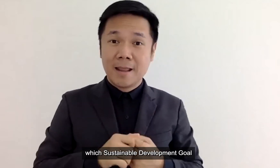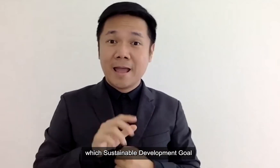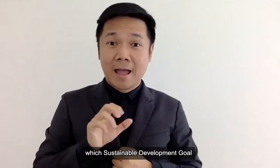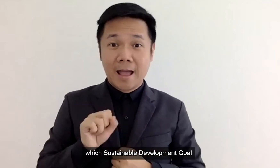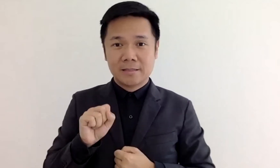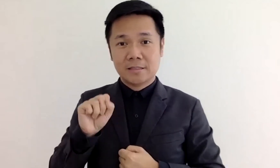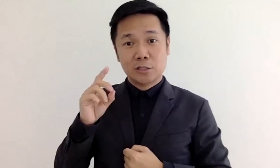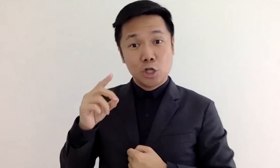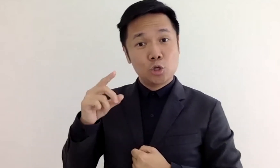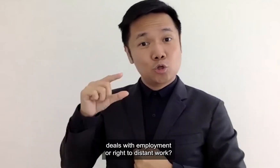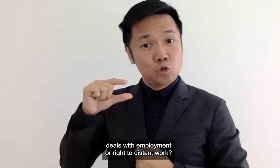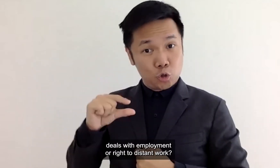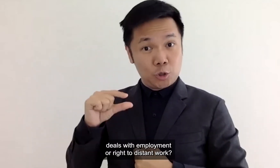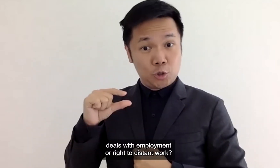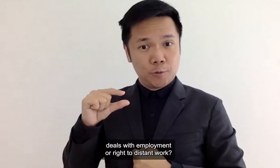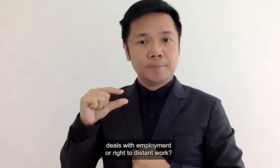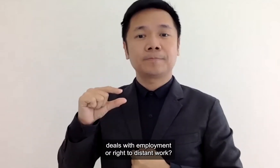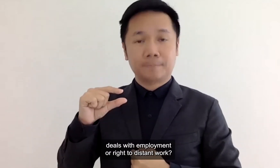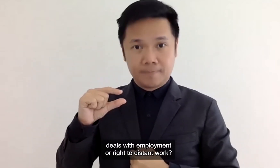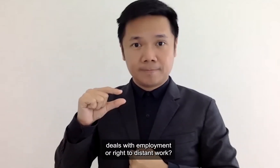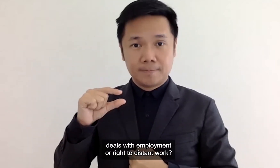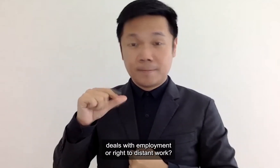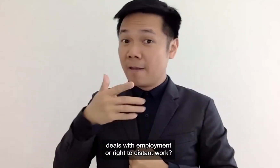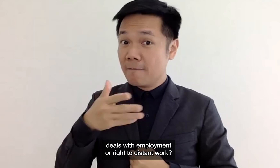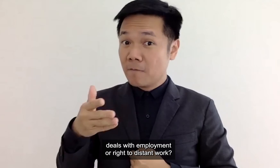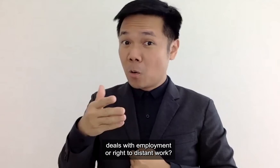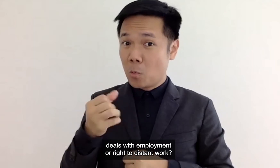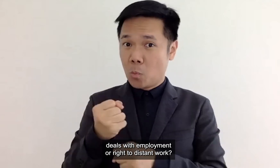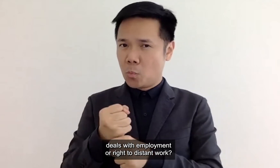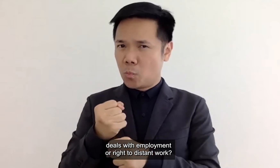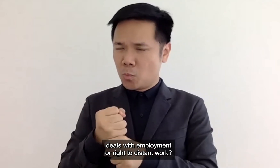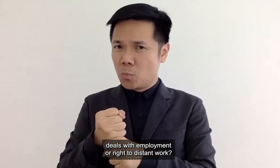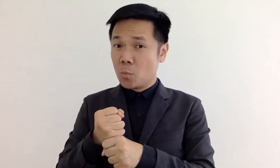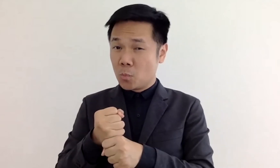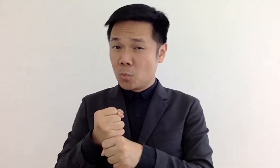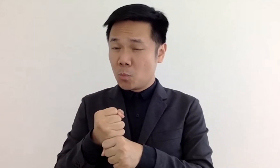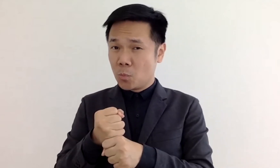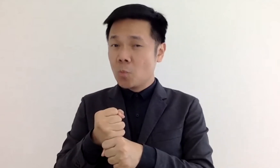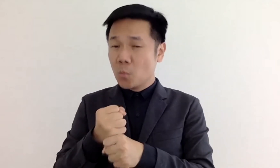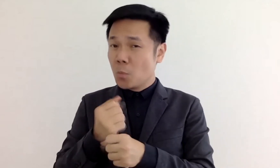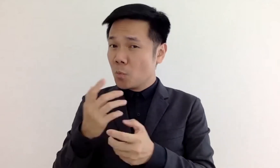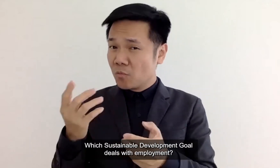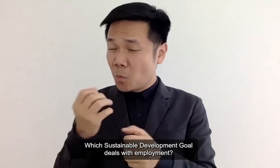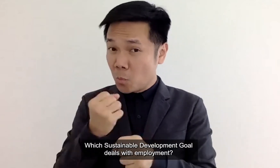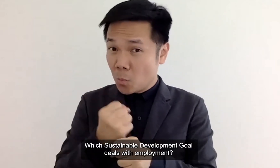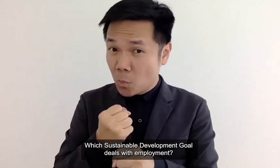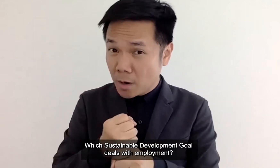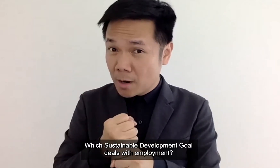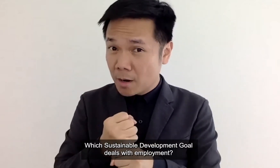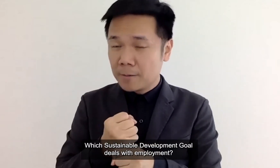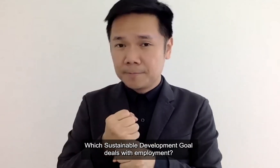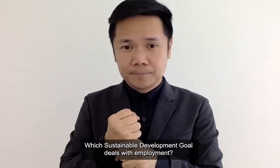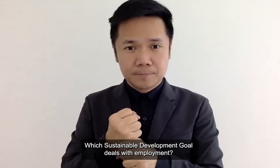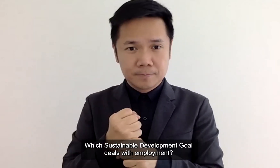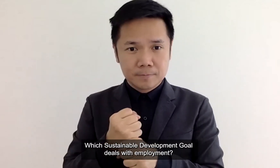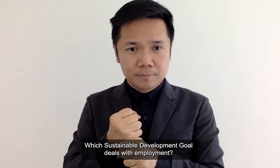goals goals goal deals with employment our right to decent work which goal